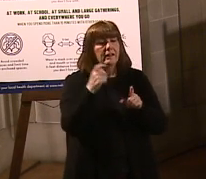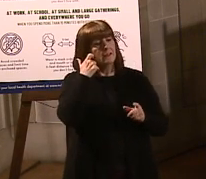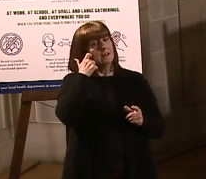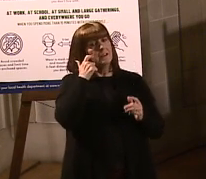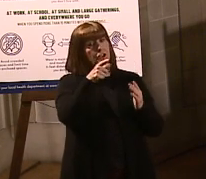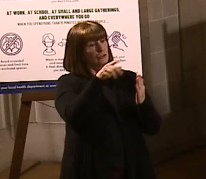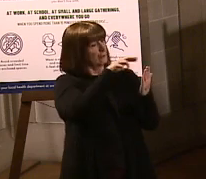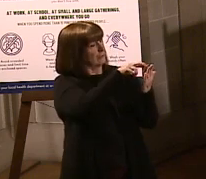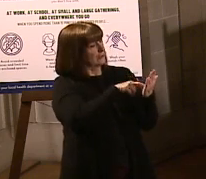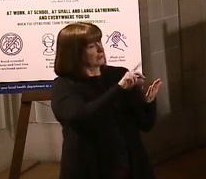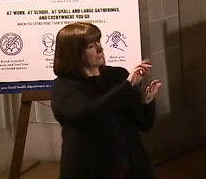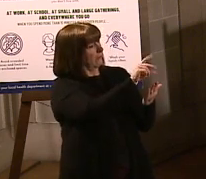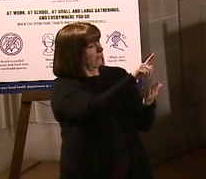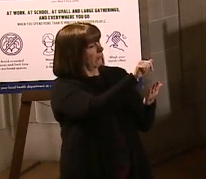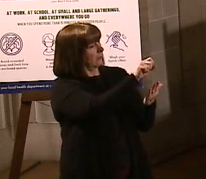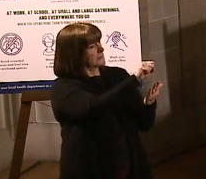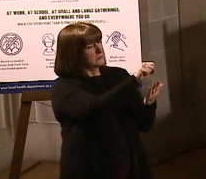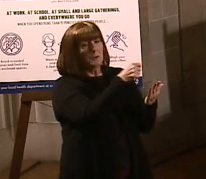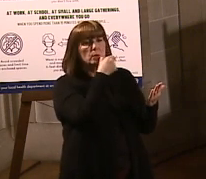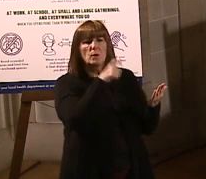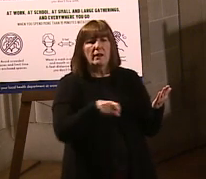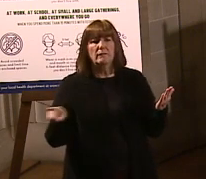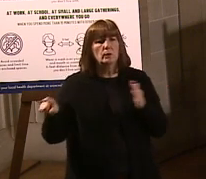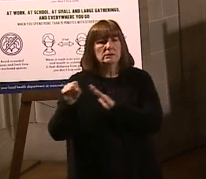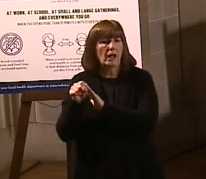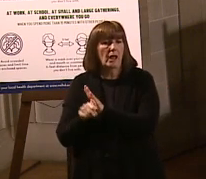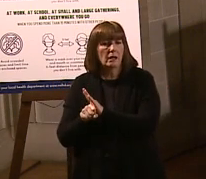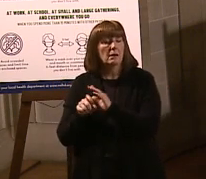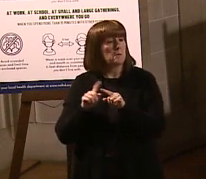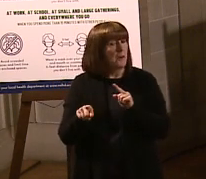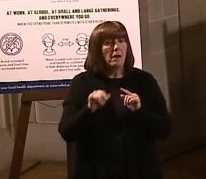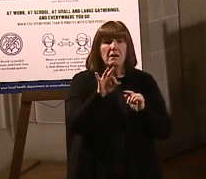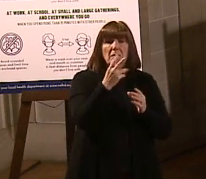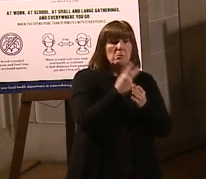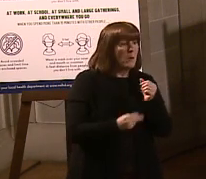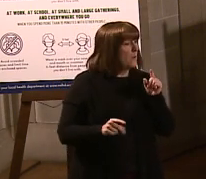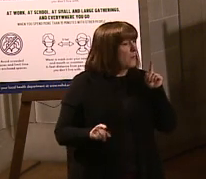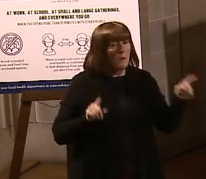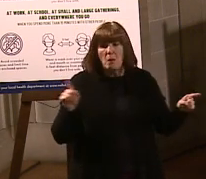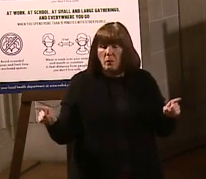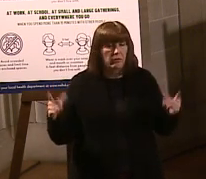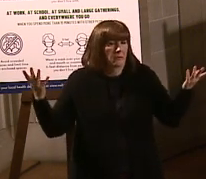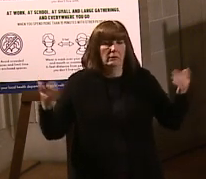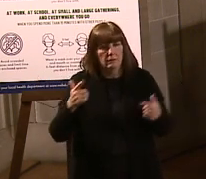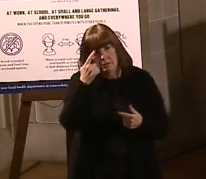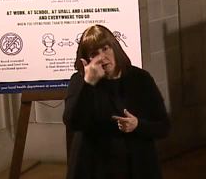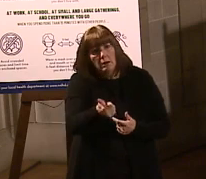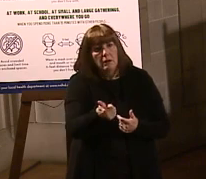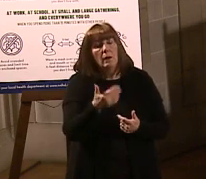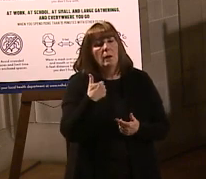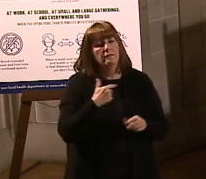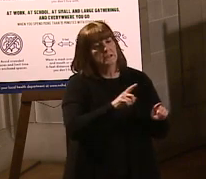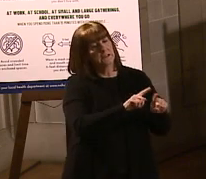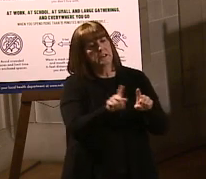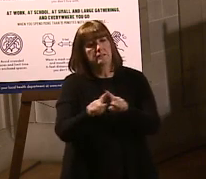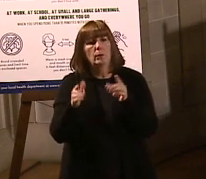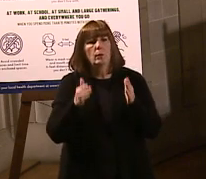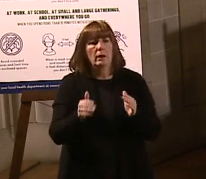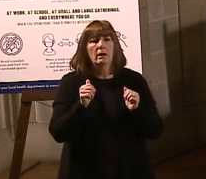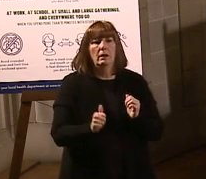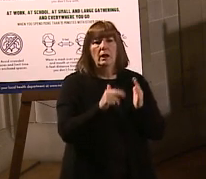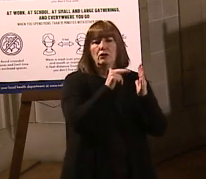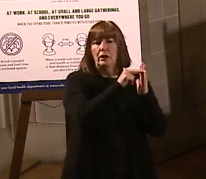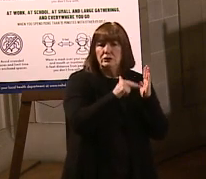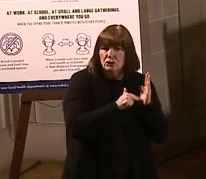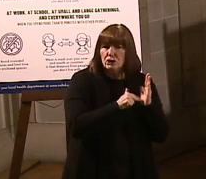you don't need to register on the state. But if you do the state, that works too. So there will be a number of different ways people can do it.